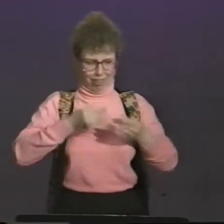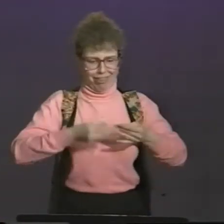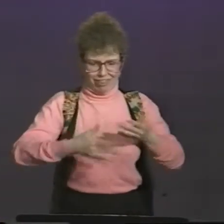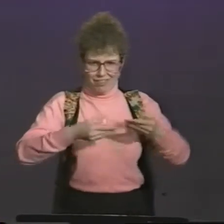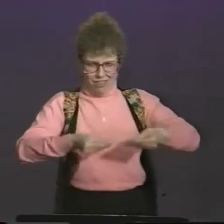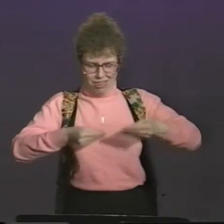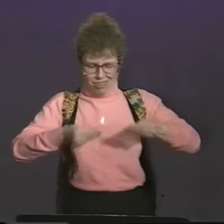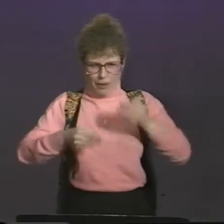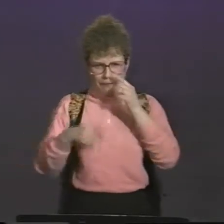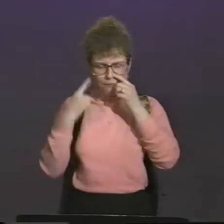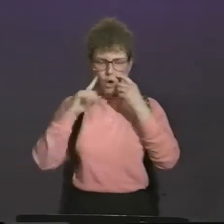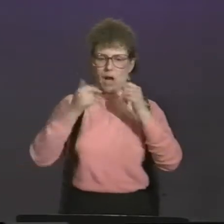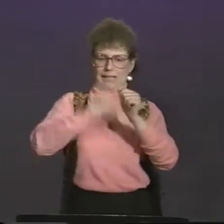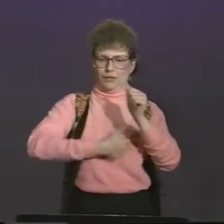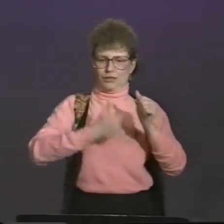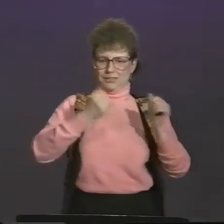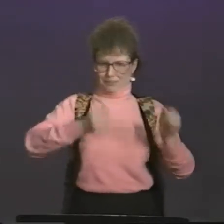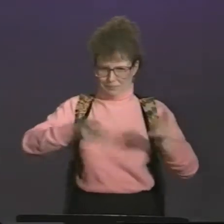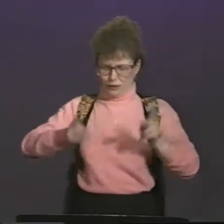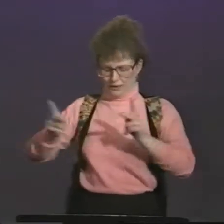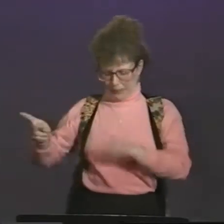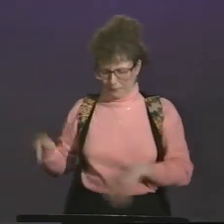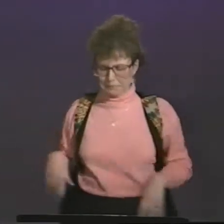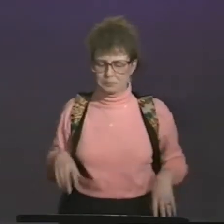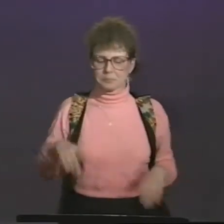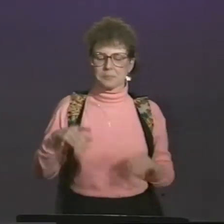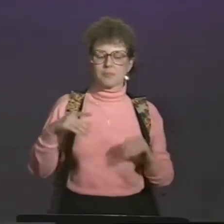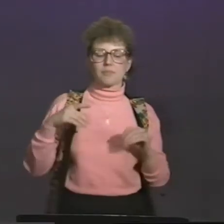In all, I had about ten pages of questionnaires for each person.